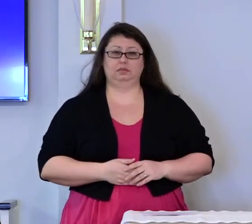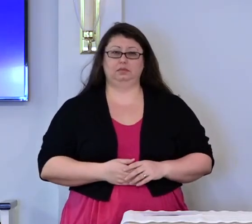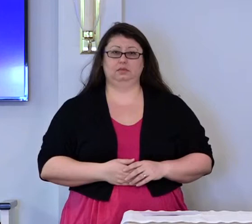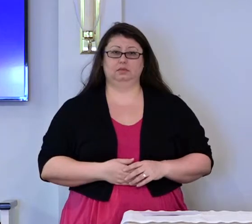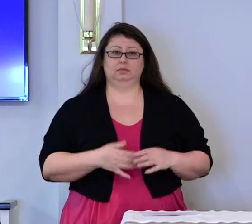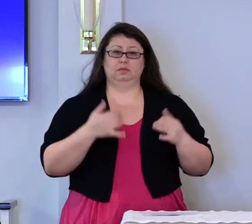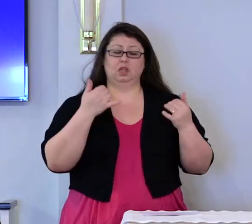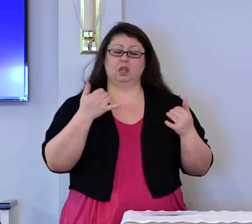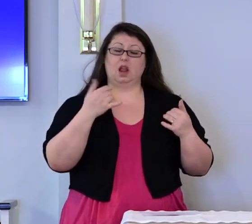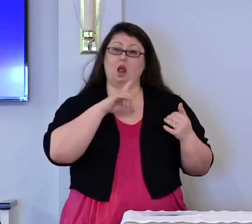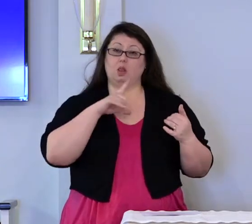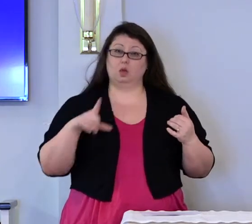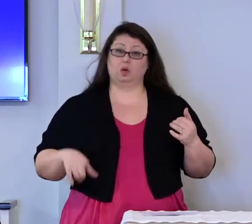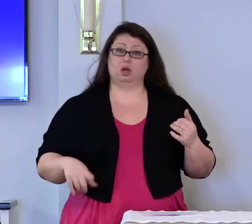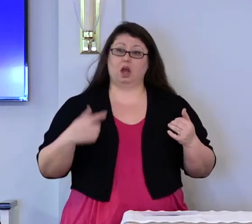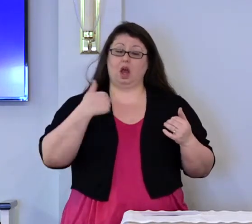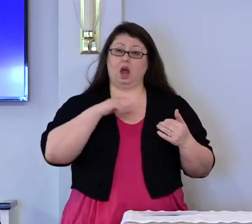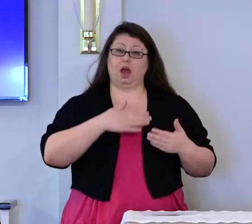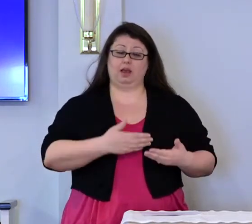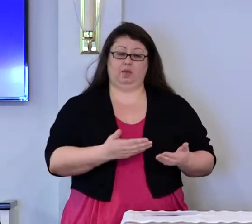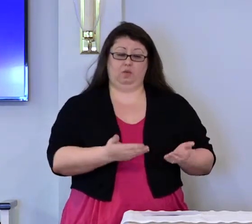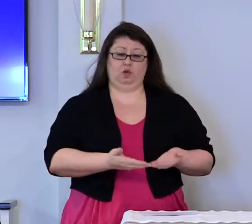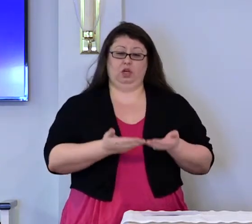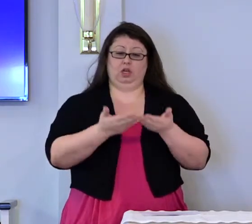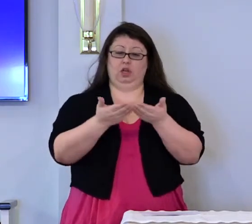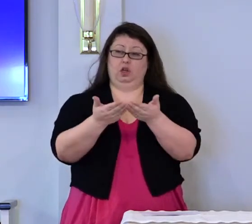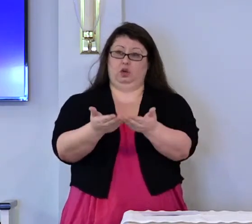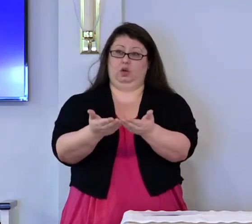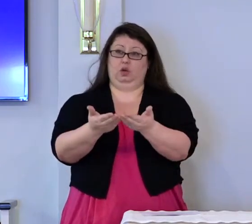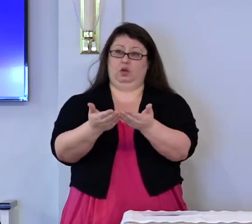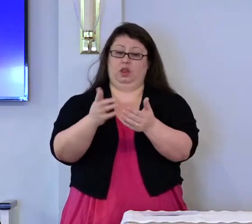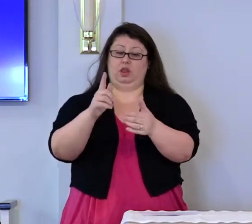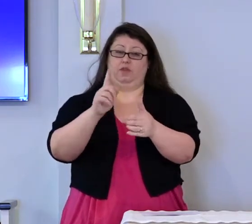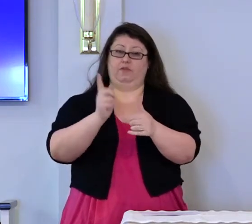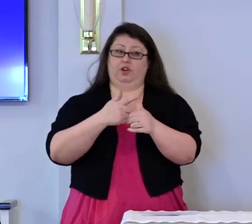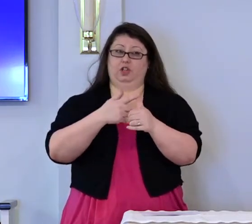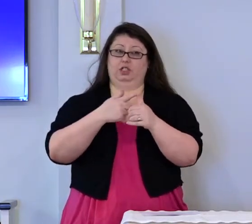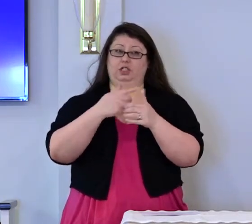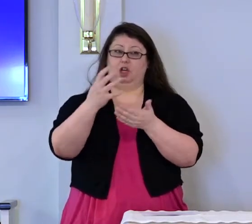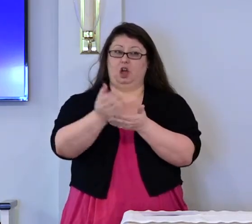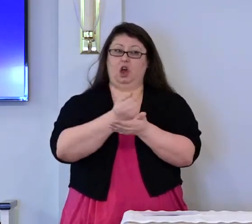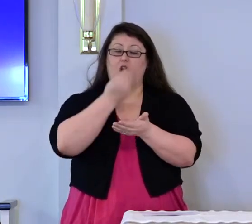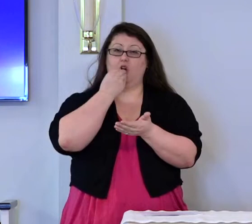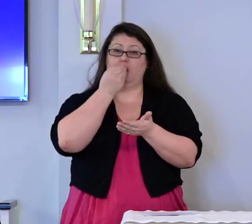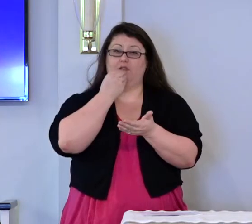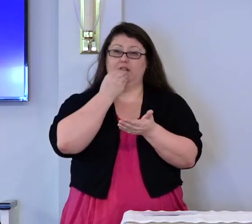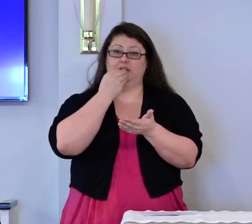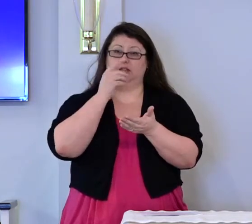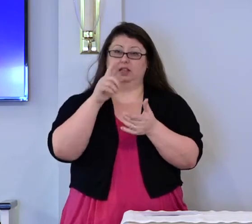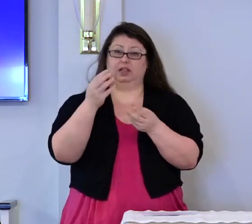Now, Lord, I bring you the first harvest from the land you gave me.